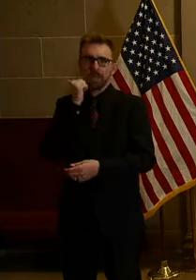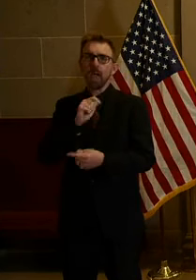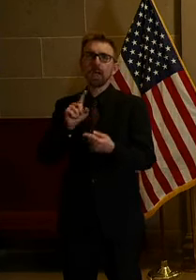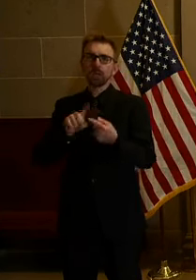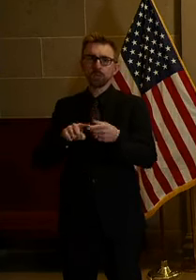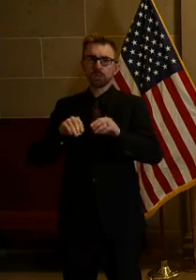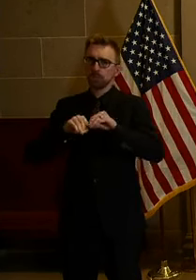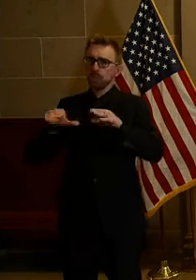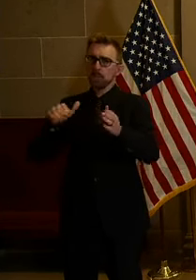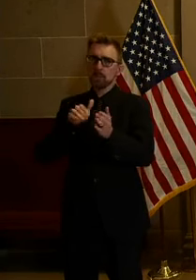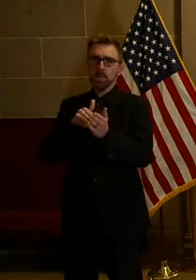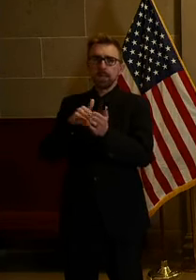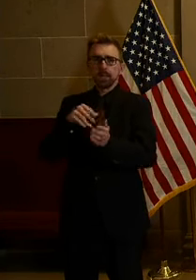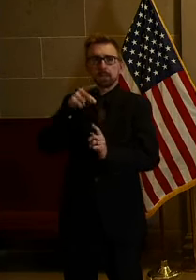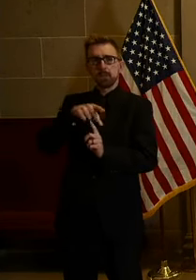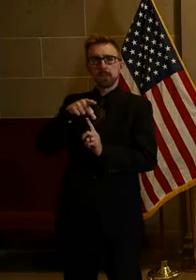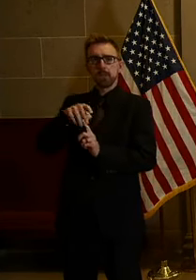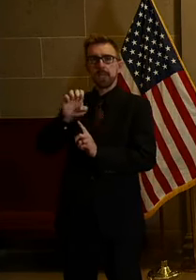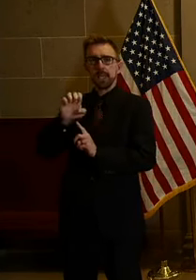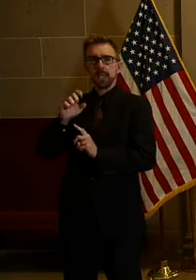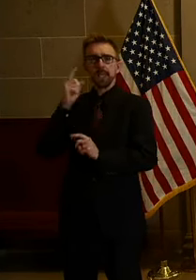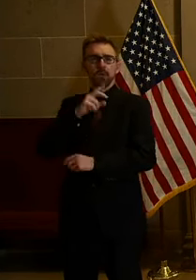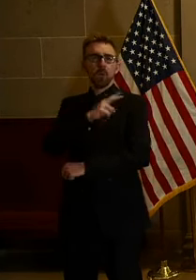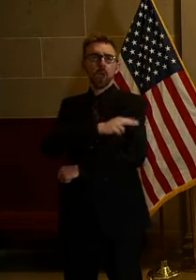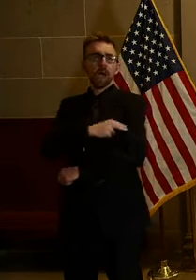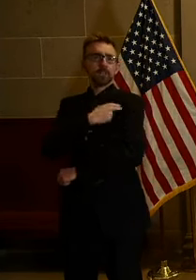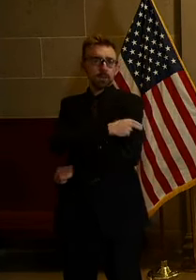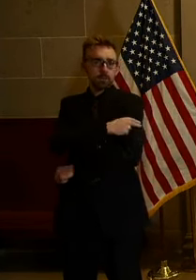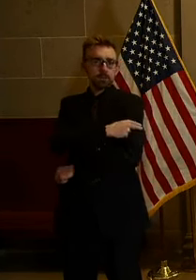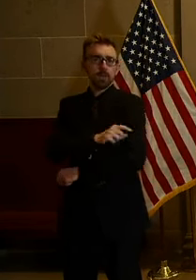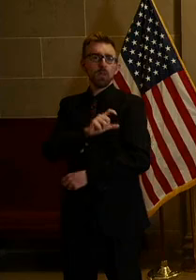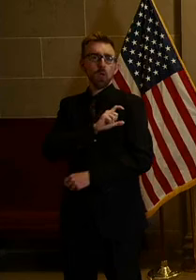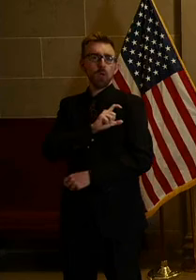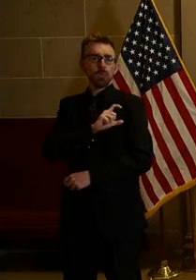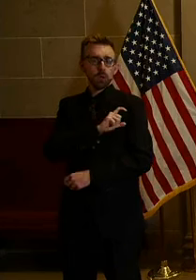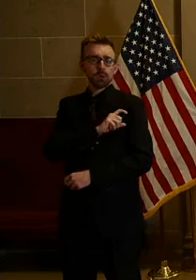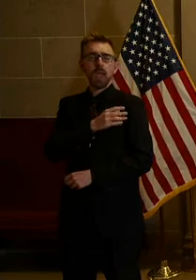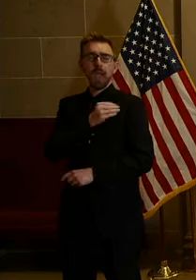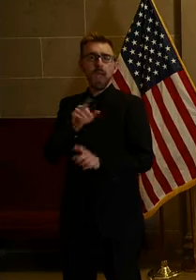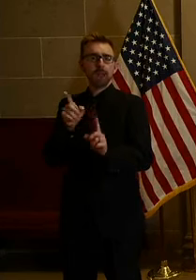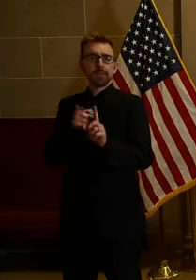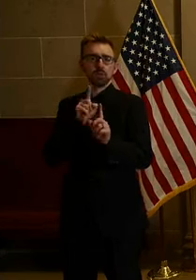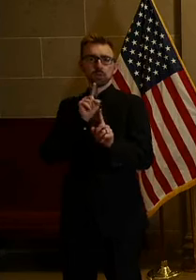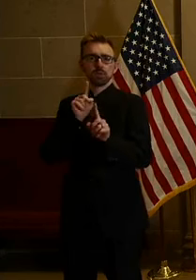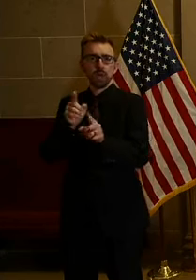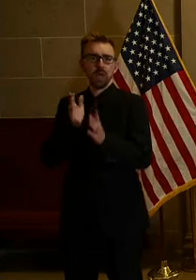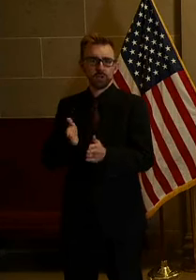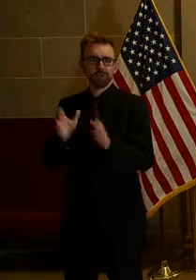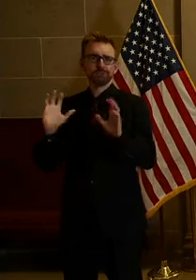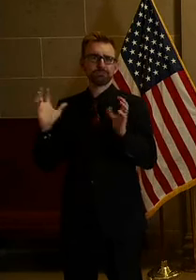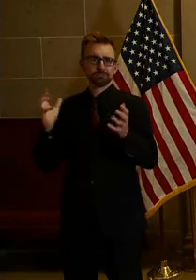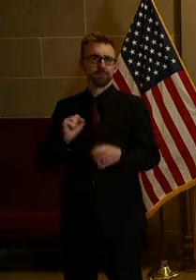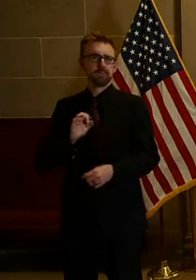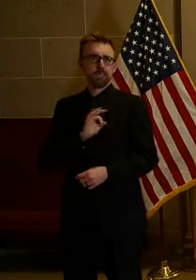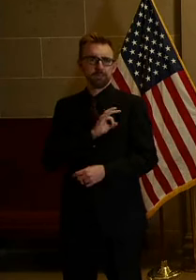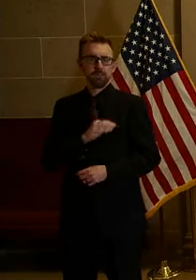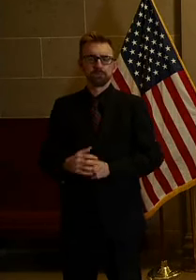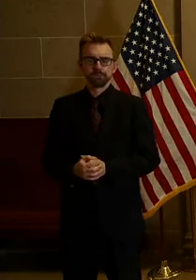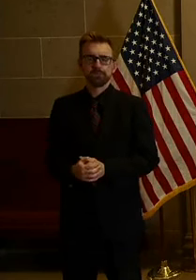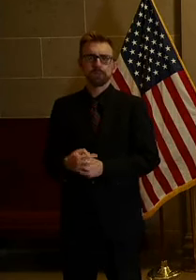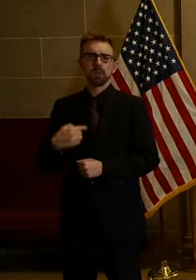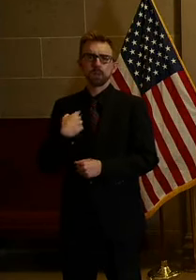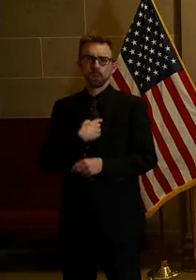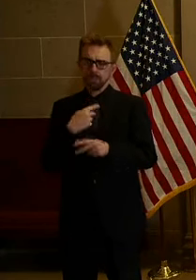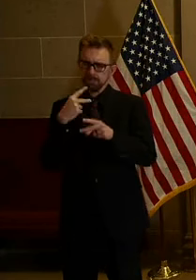get millions of the PPE for hospitals, law enforcement and first responders. We're working out